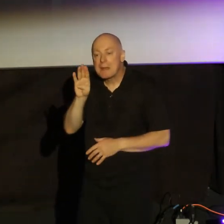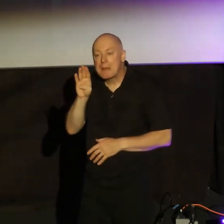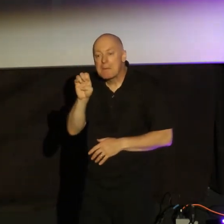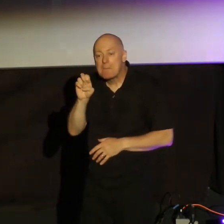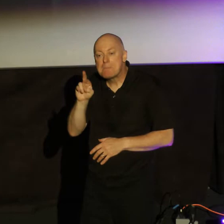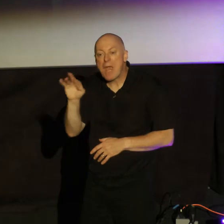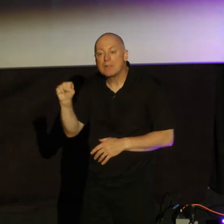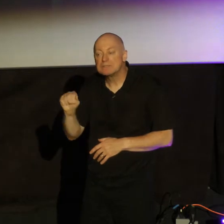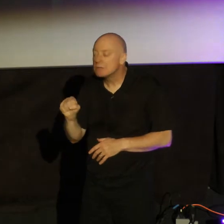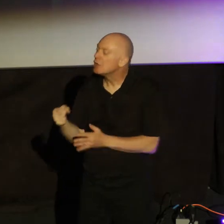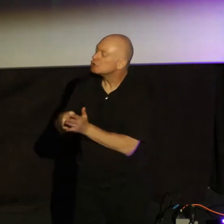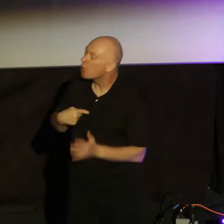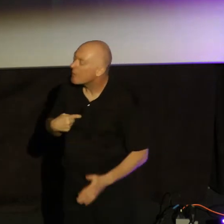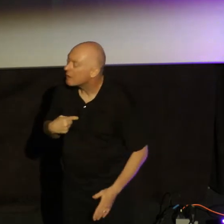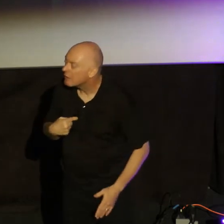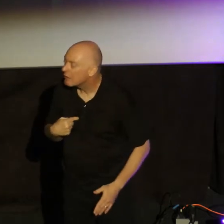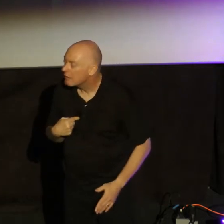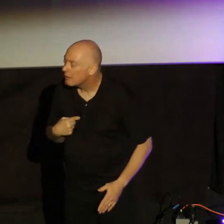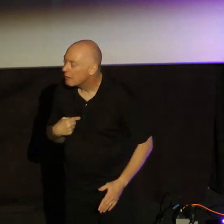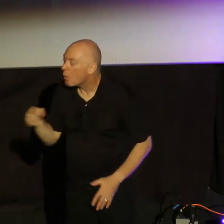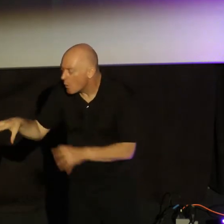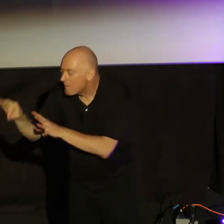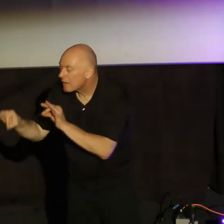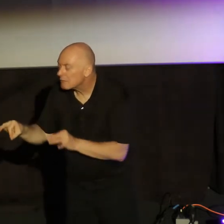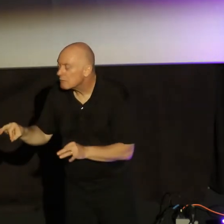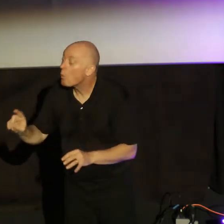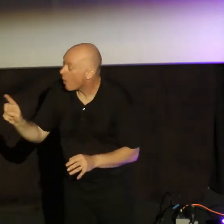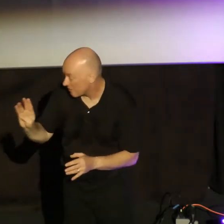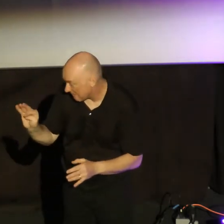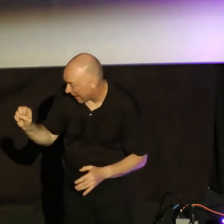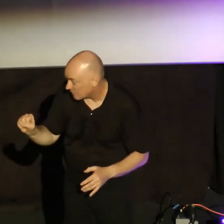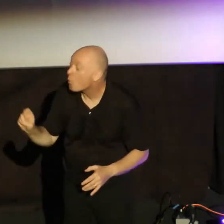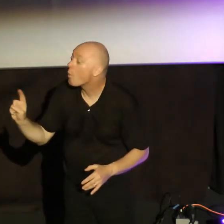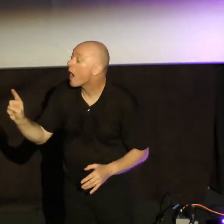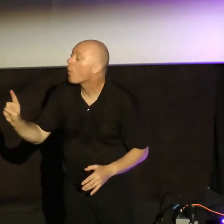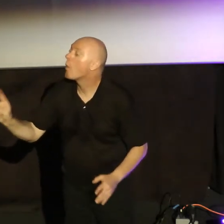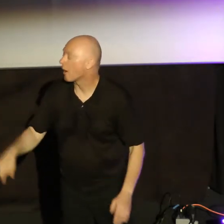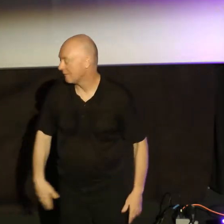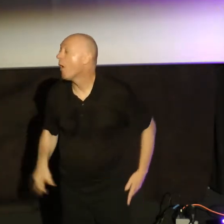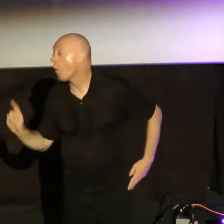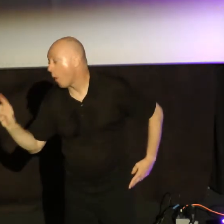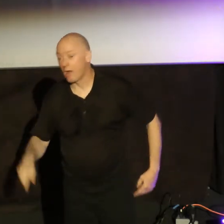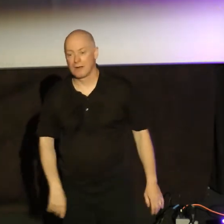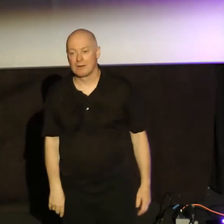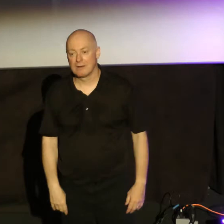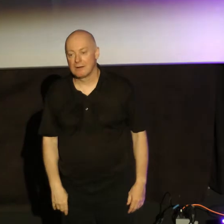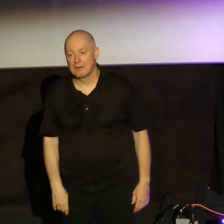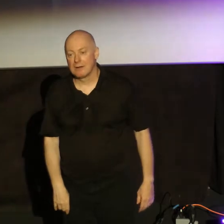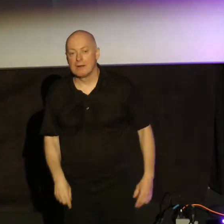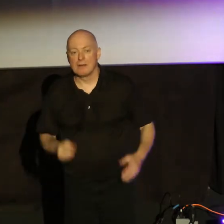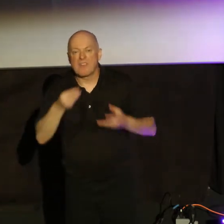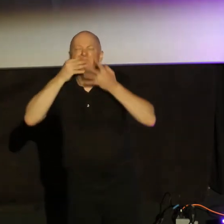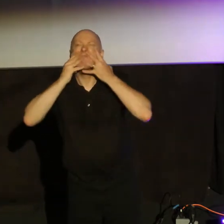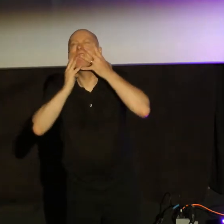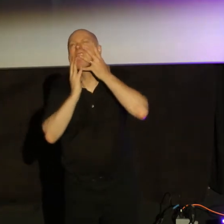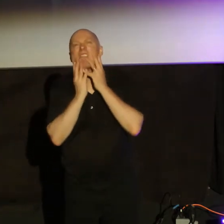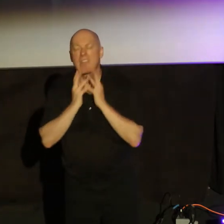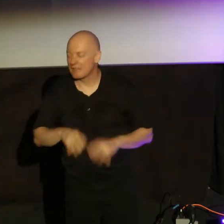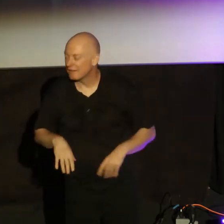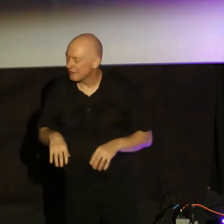Where's the berries? We did it. Where's the berries? Where's the bucket? You know, there's jam all over their face, right? Show me. James is